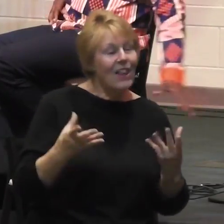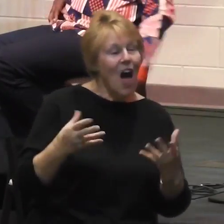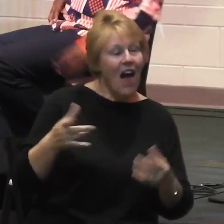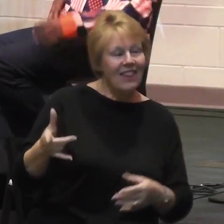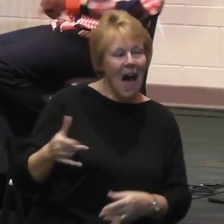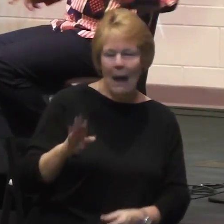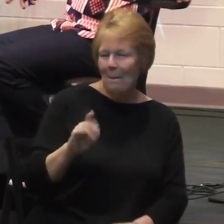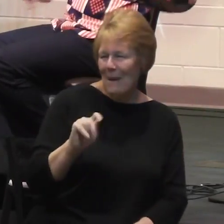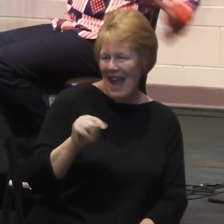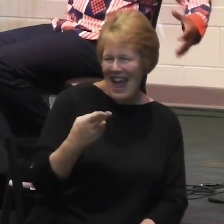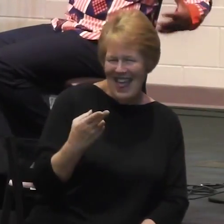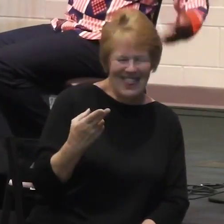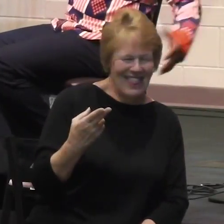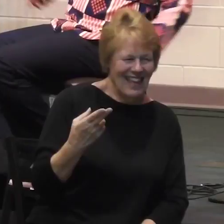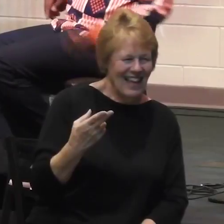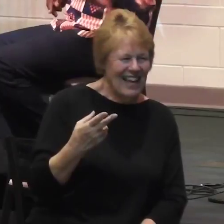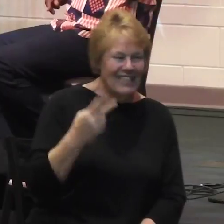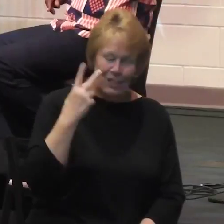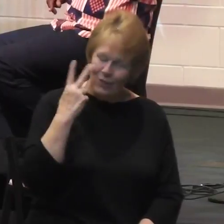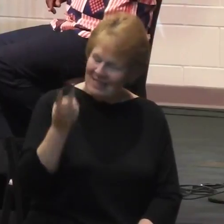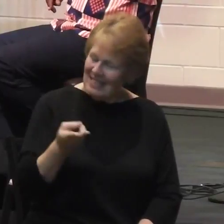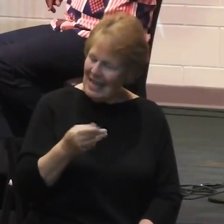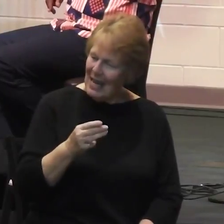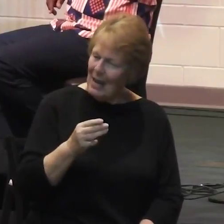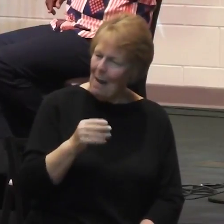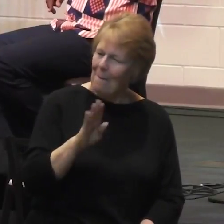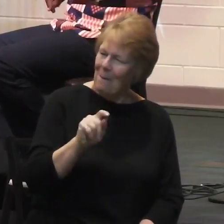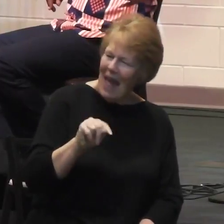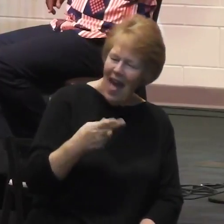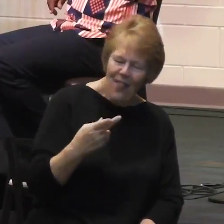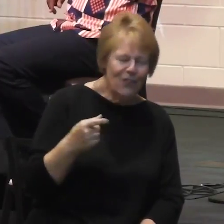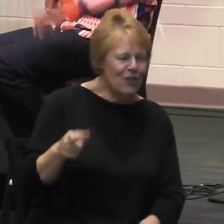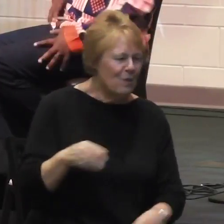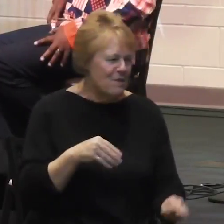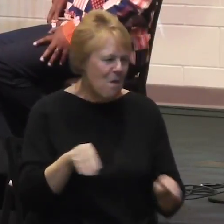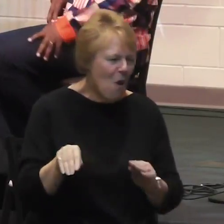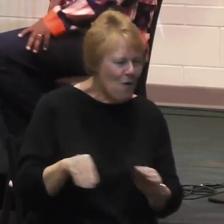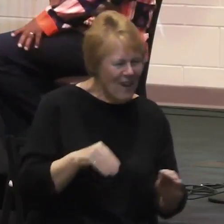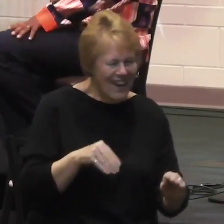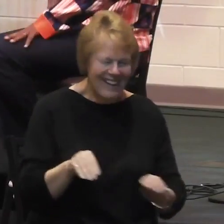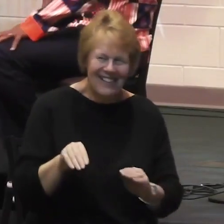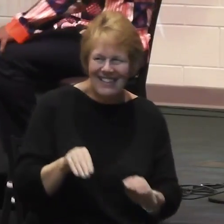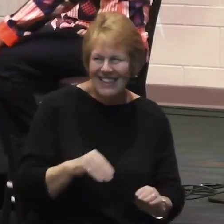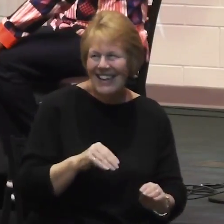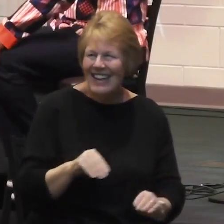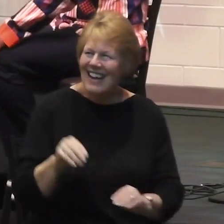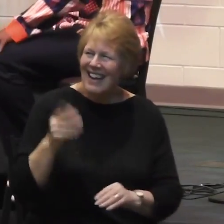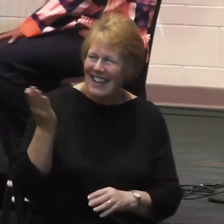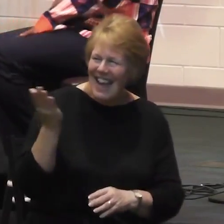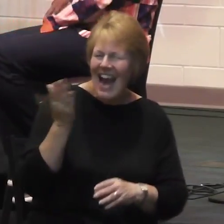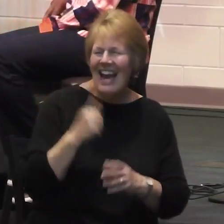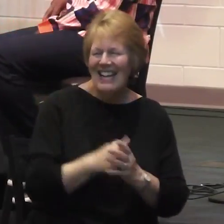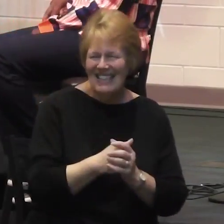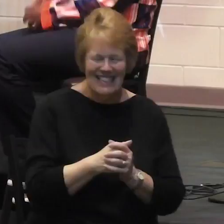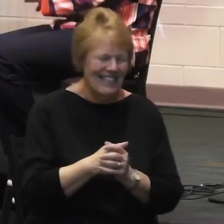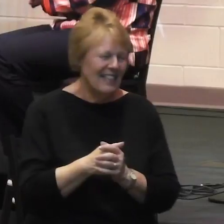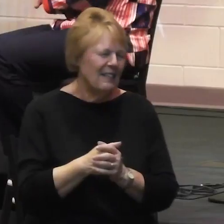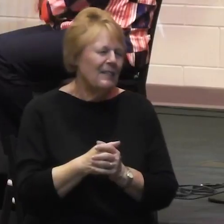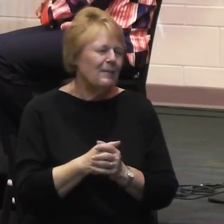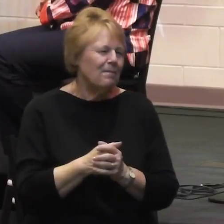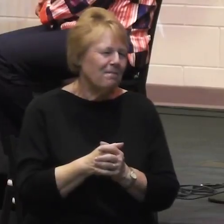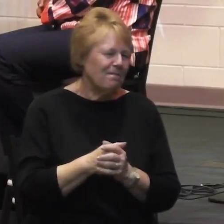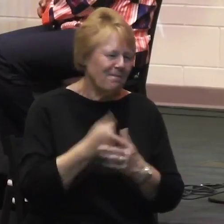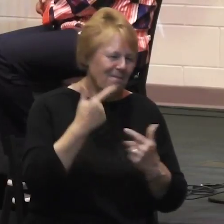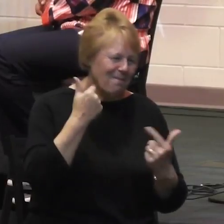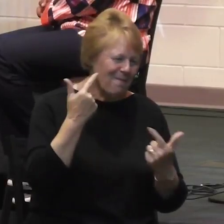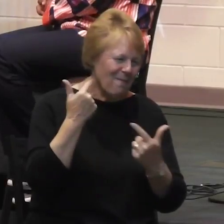You know, you saw her moving here. She's Kenyan. Yeah. Right. Well, and